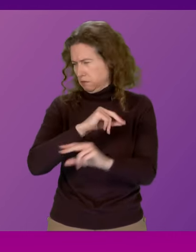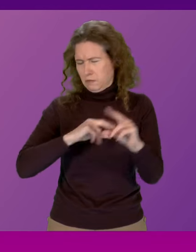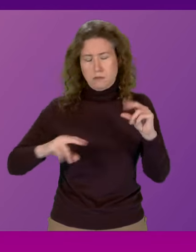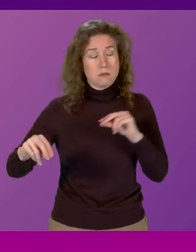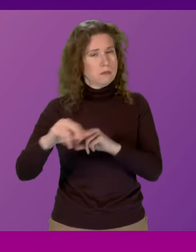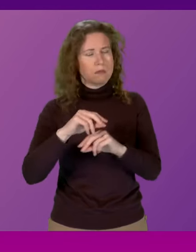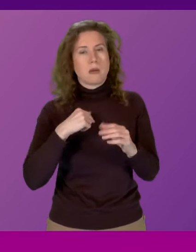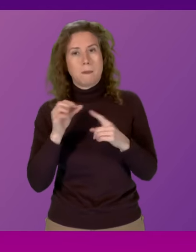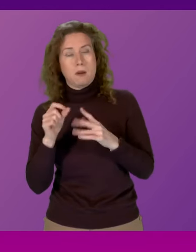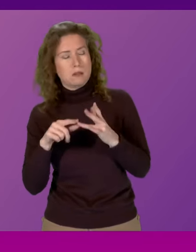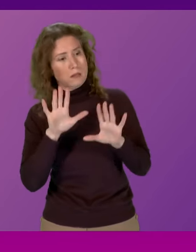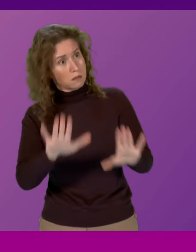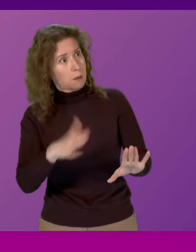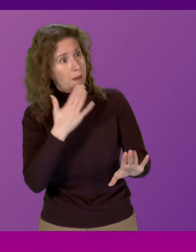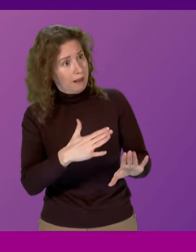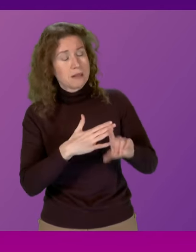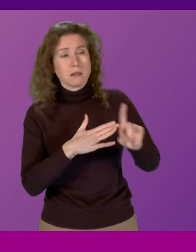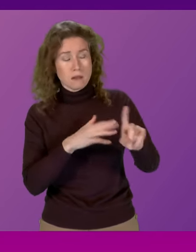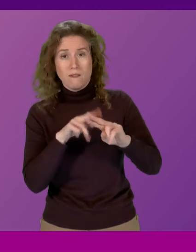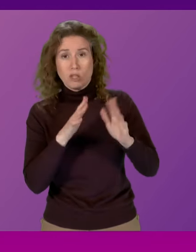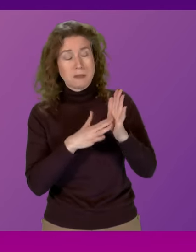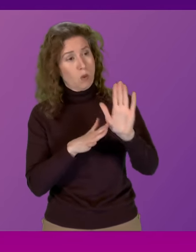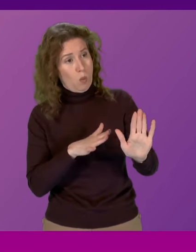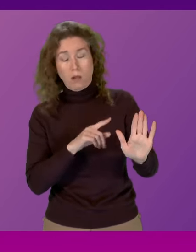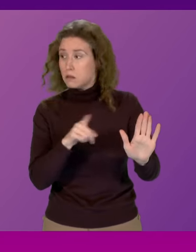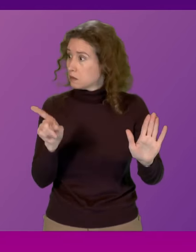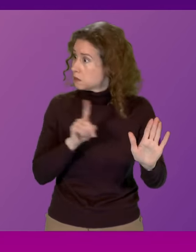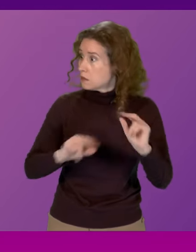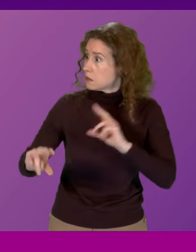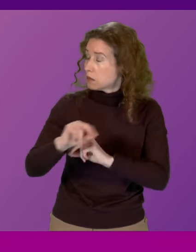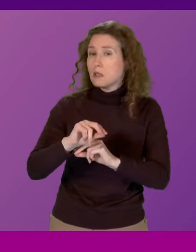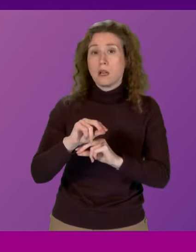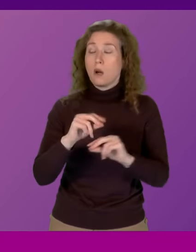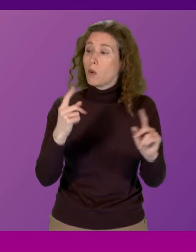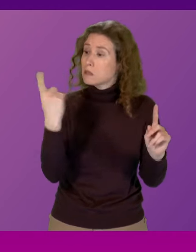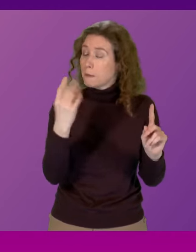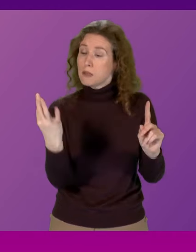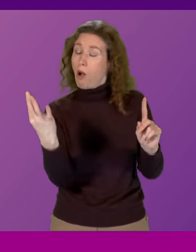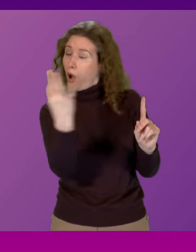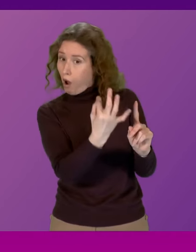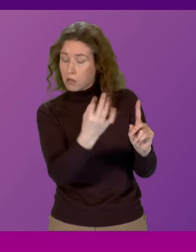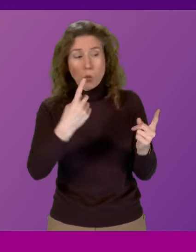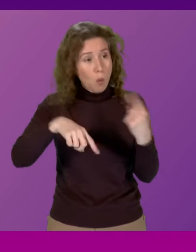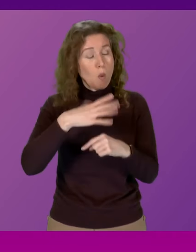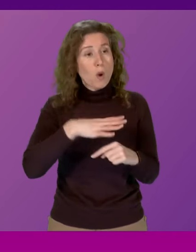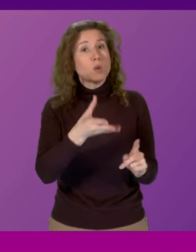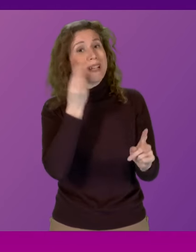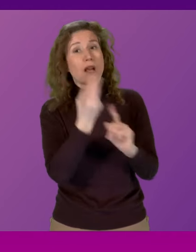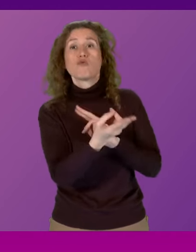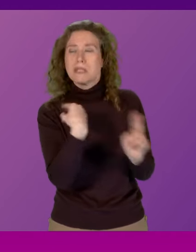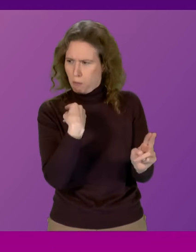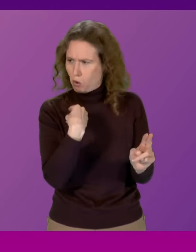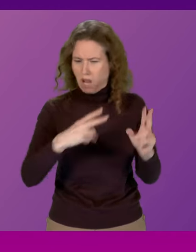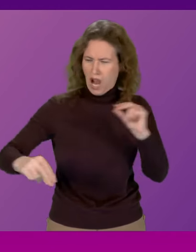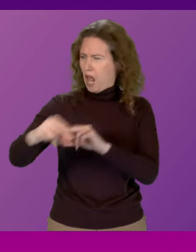said, of course, last week. First Minister, when a question has been put to the First Minister, I'm sure we all want to hear the response.